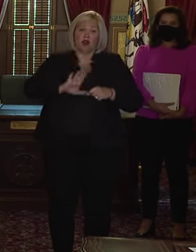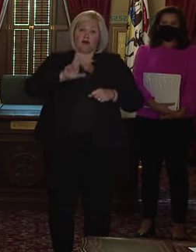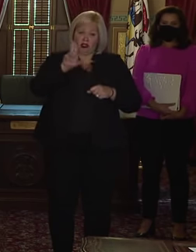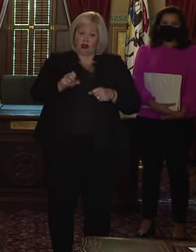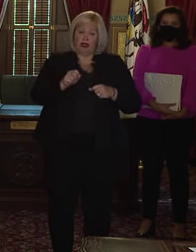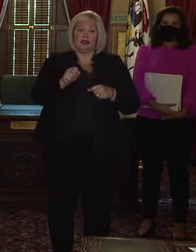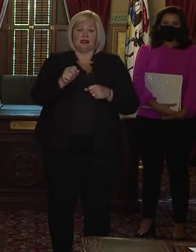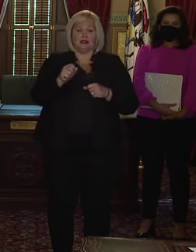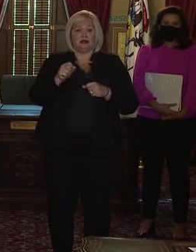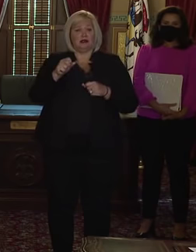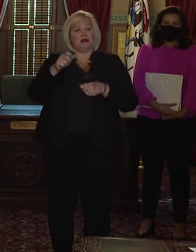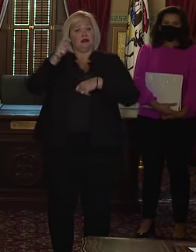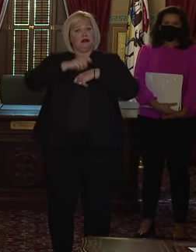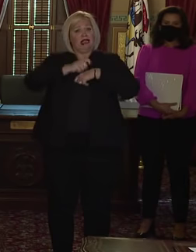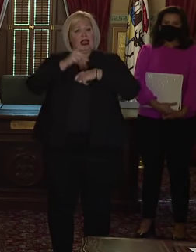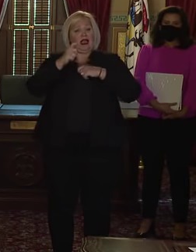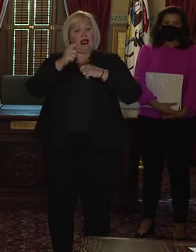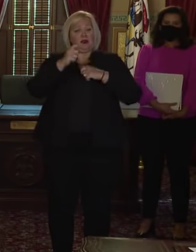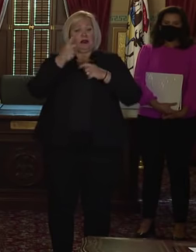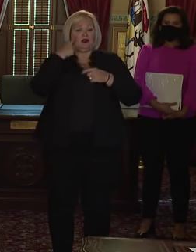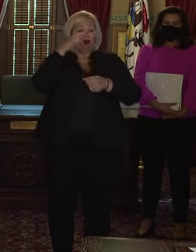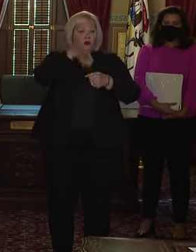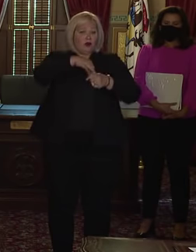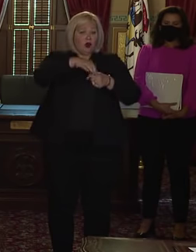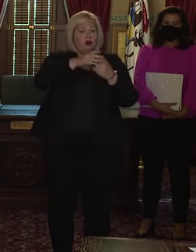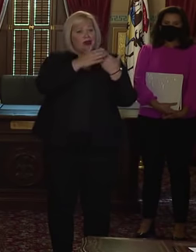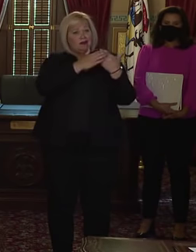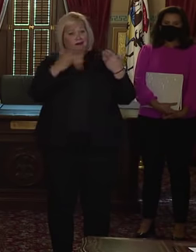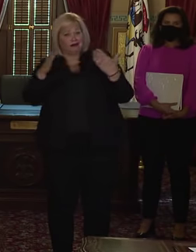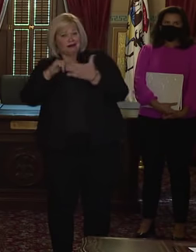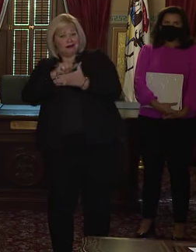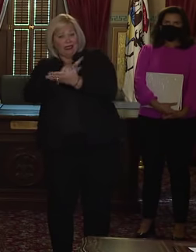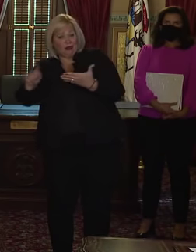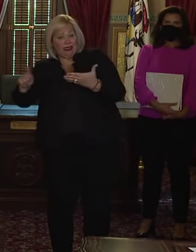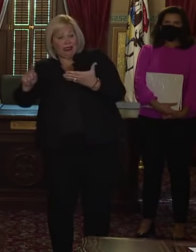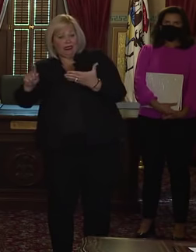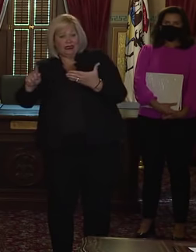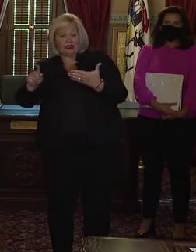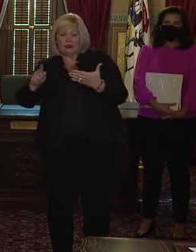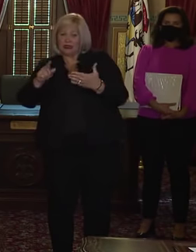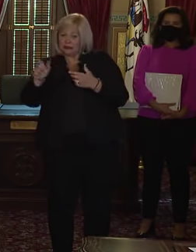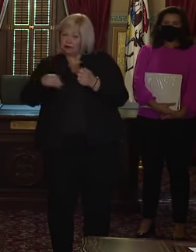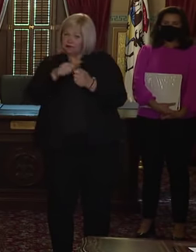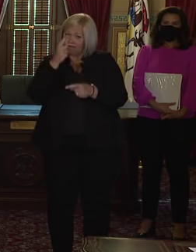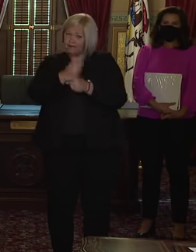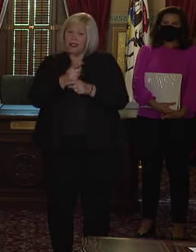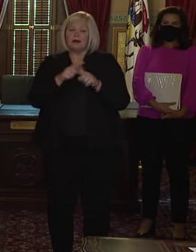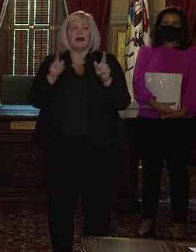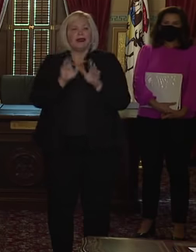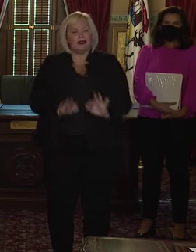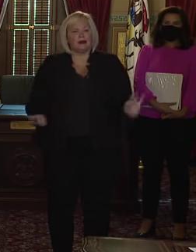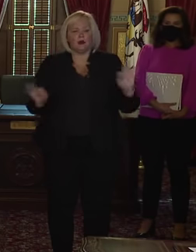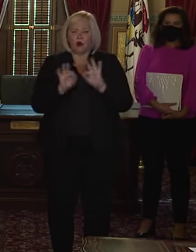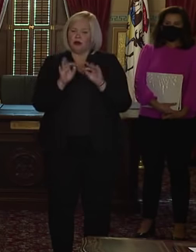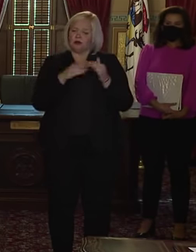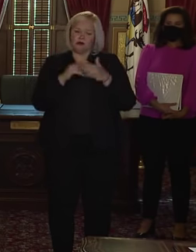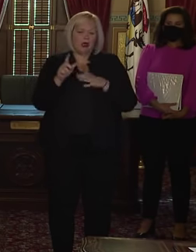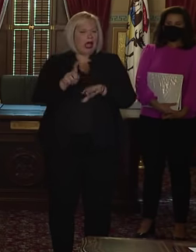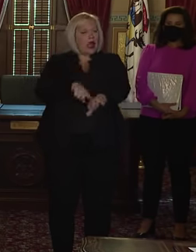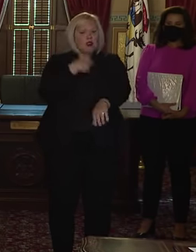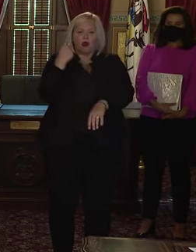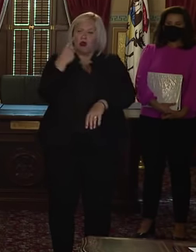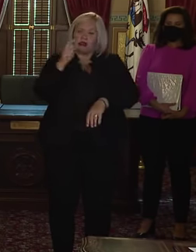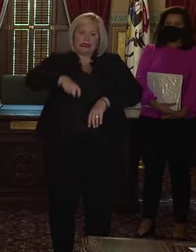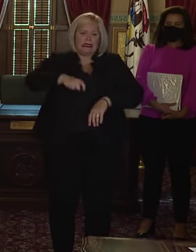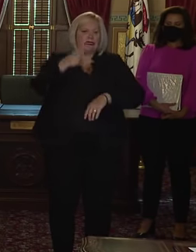and the days that follow. But what is also important for all of us is that as those ballots are tabulated, whether it takes one day, two days, or three